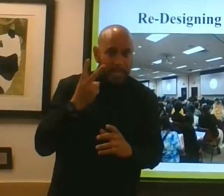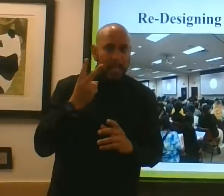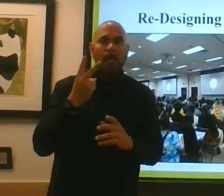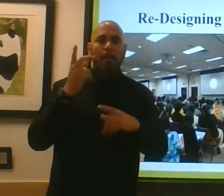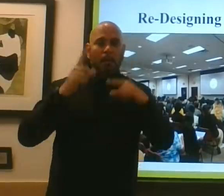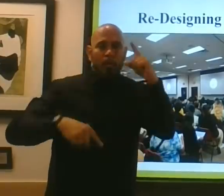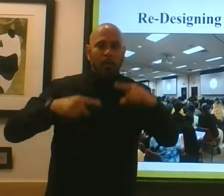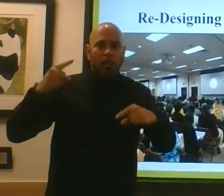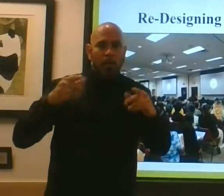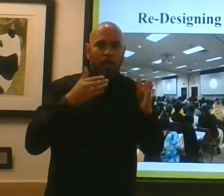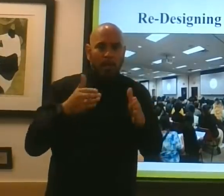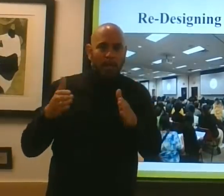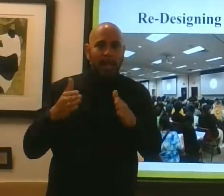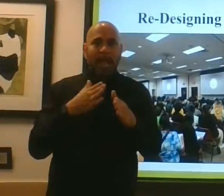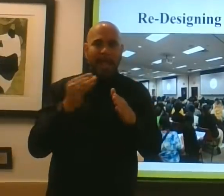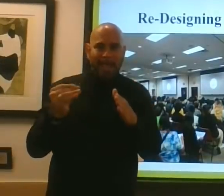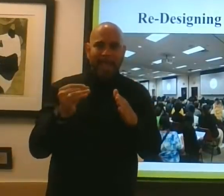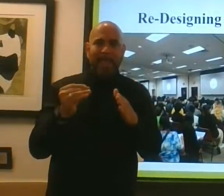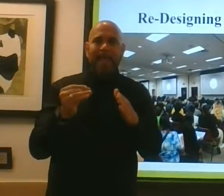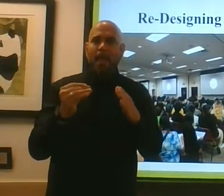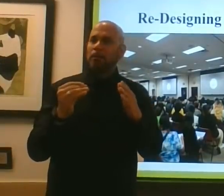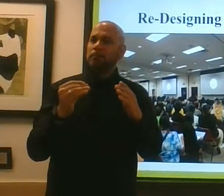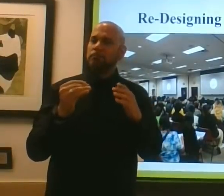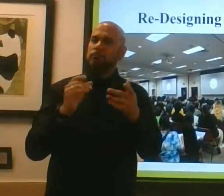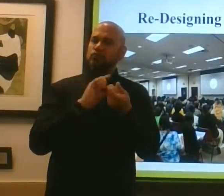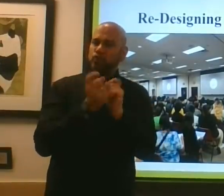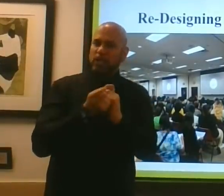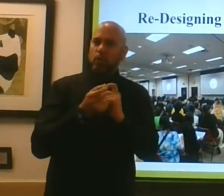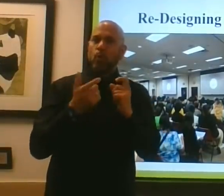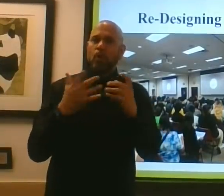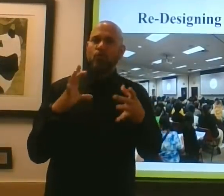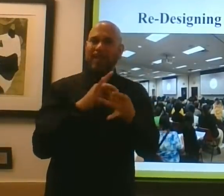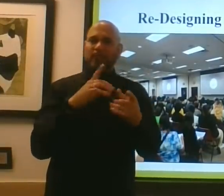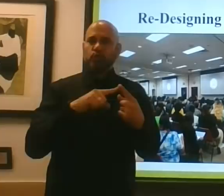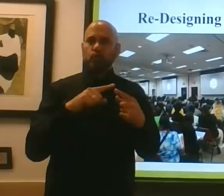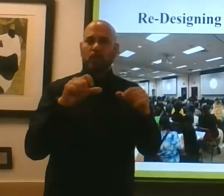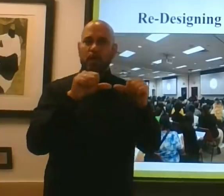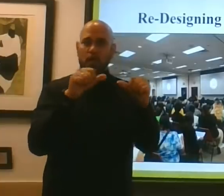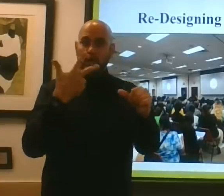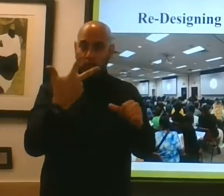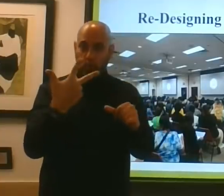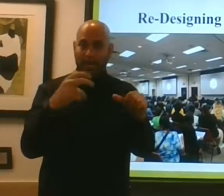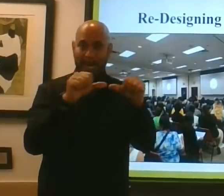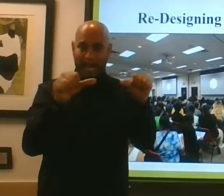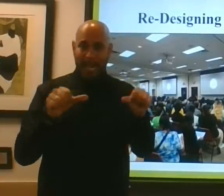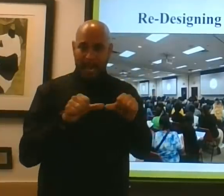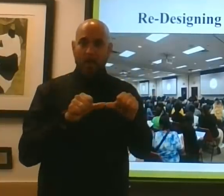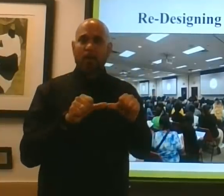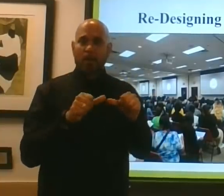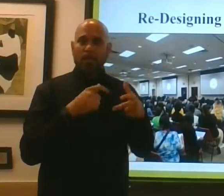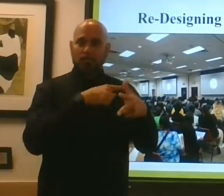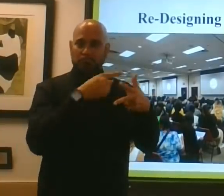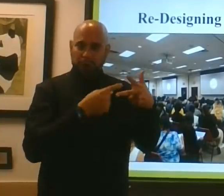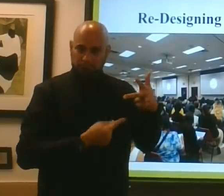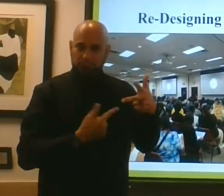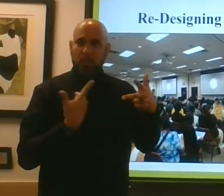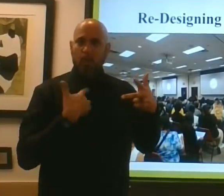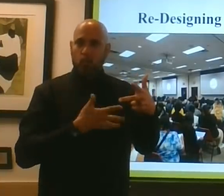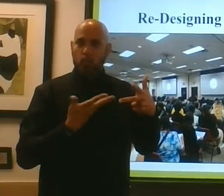strategies and initiatives relative to these three areas as we redesign our school system.